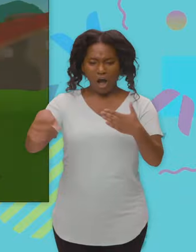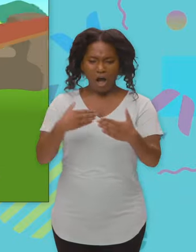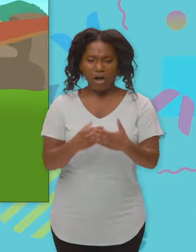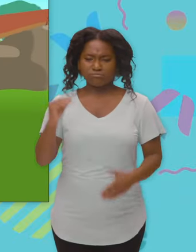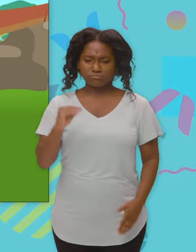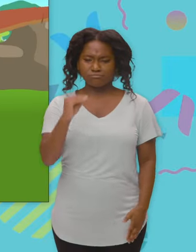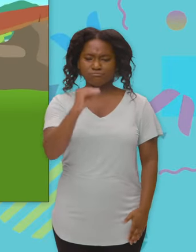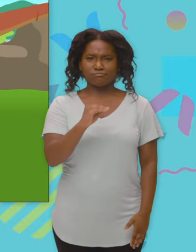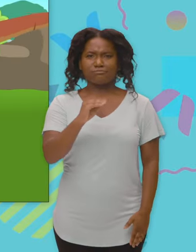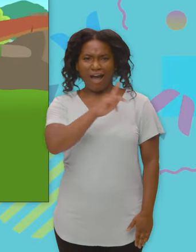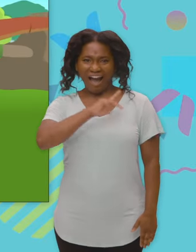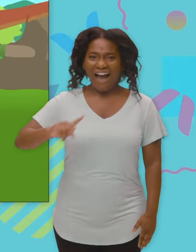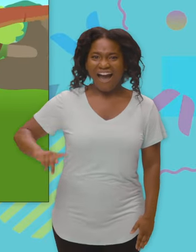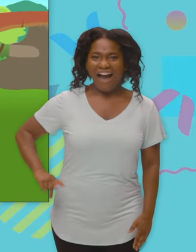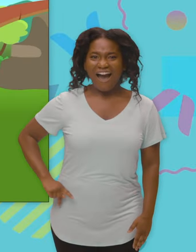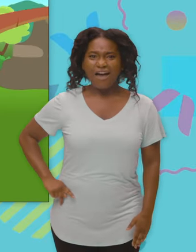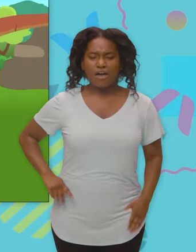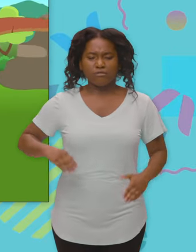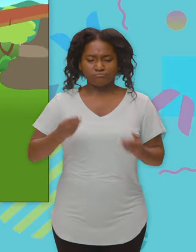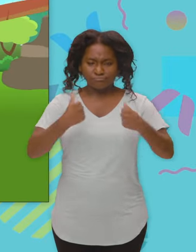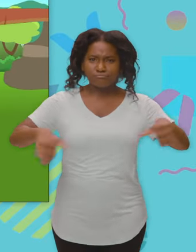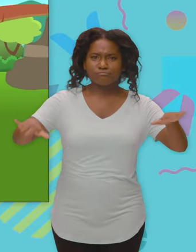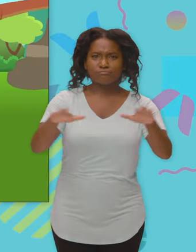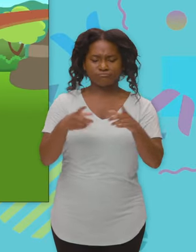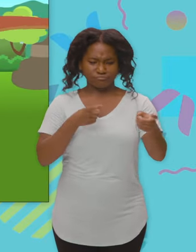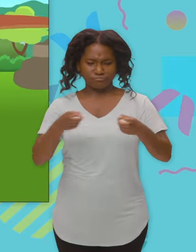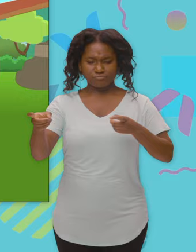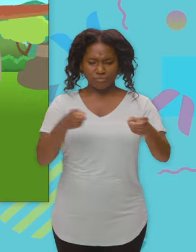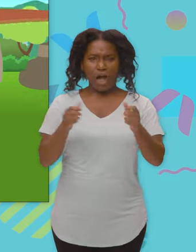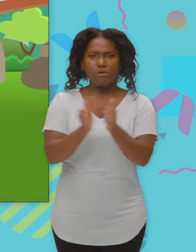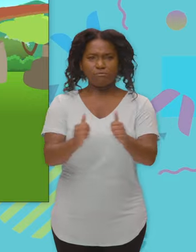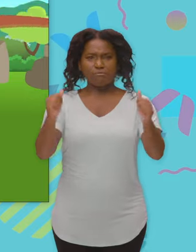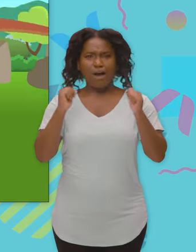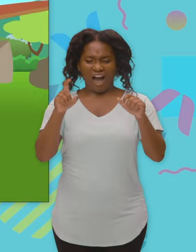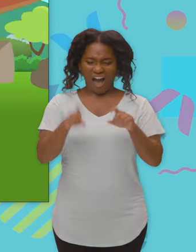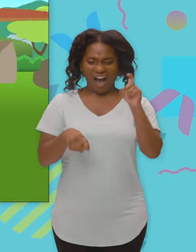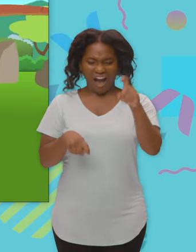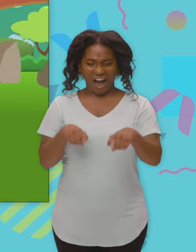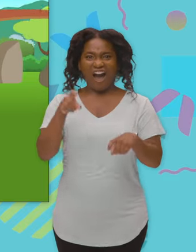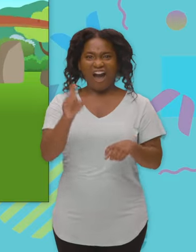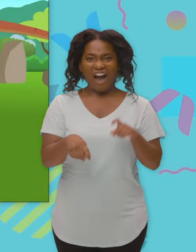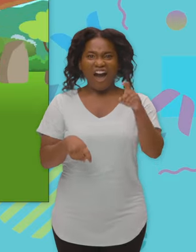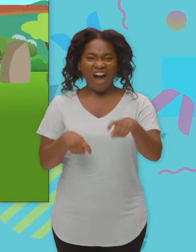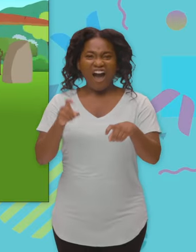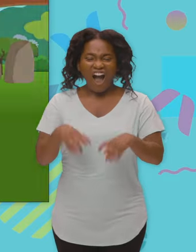They'd roam the land on their big back legs, and let out a mighty roar!